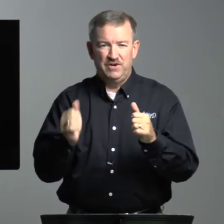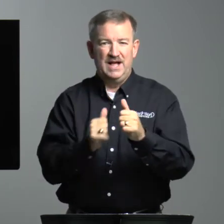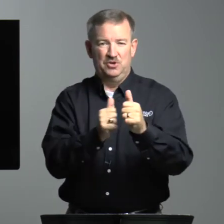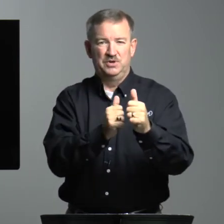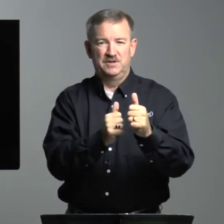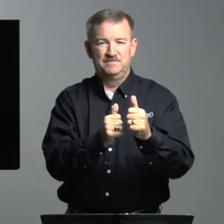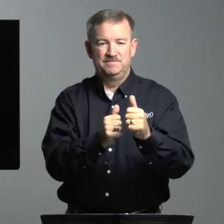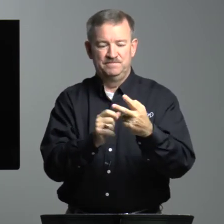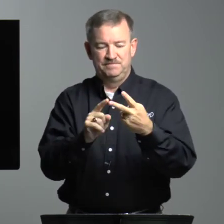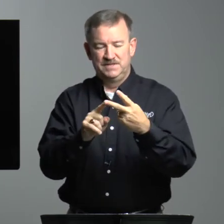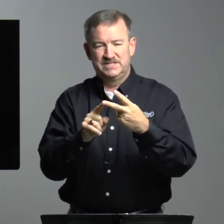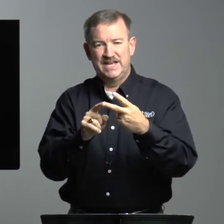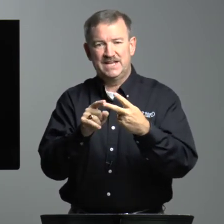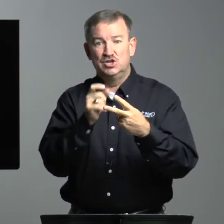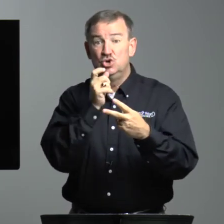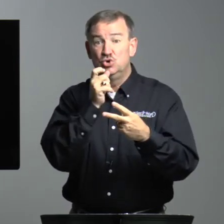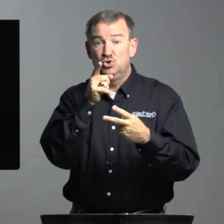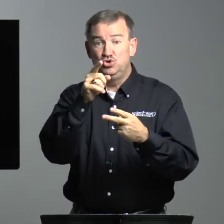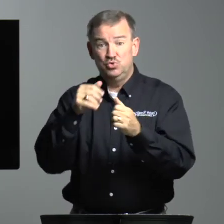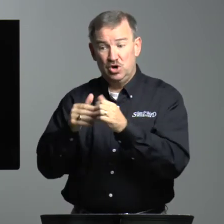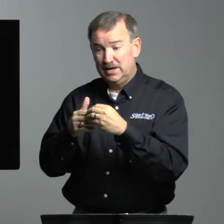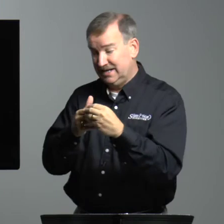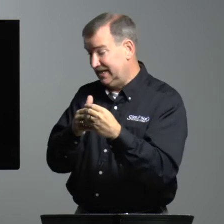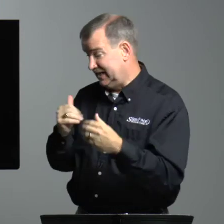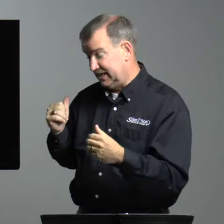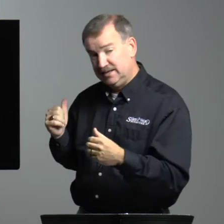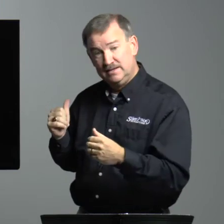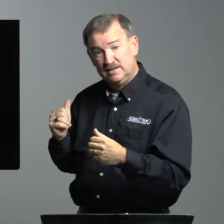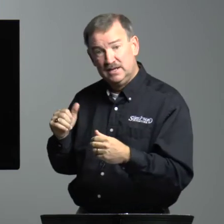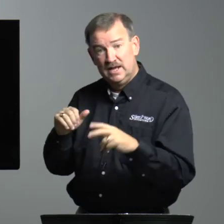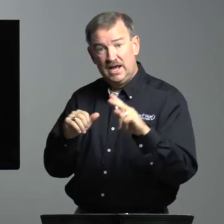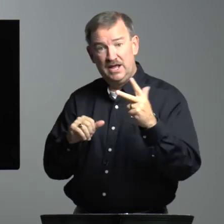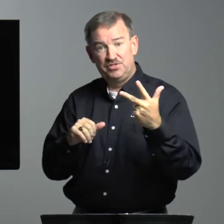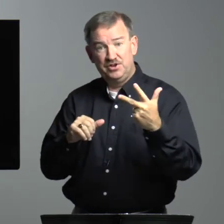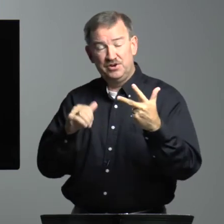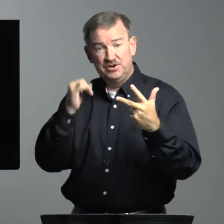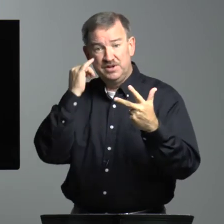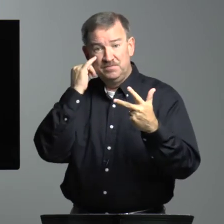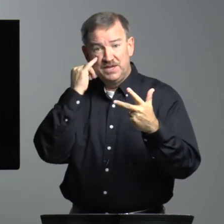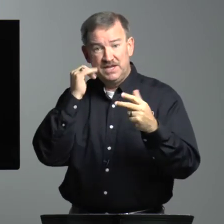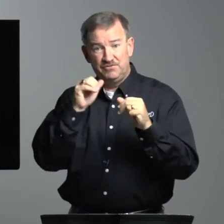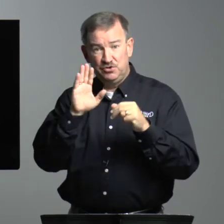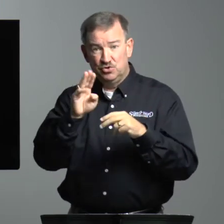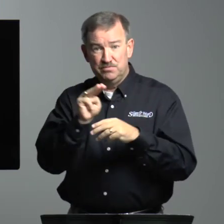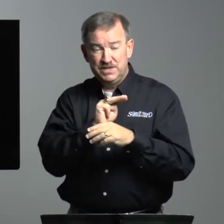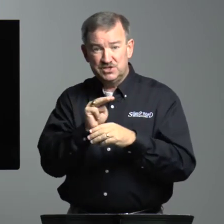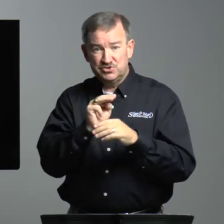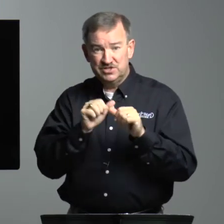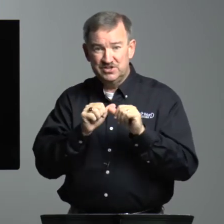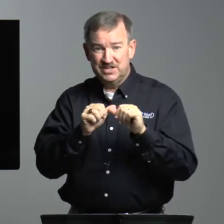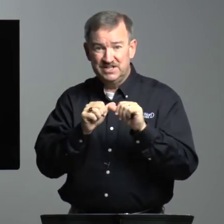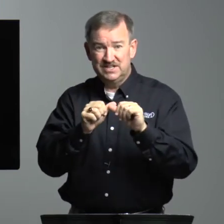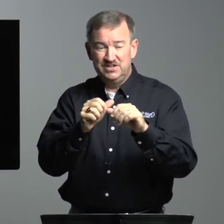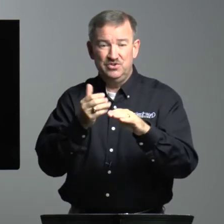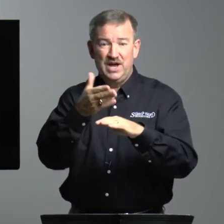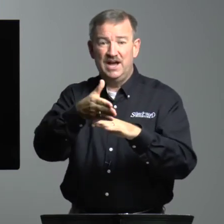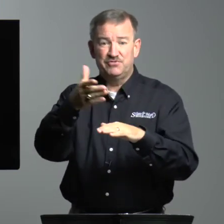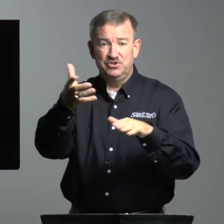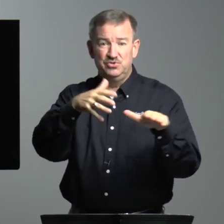following. Second, who you are leading. And third, if your ministry is going to continue after you